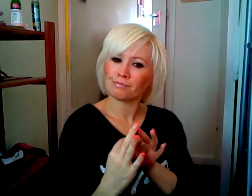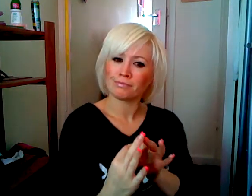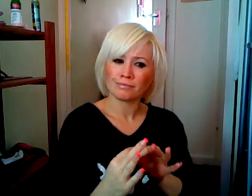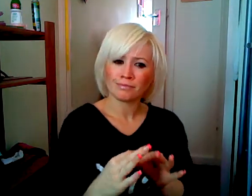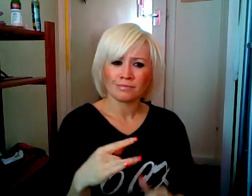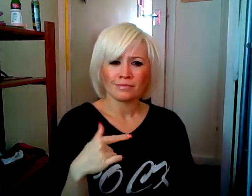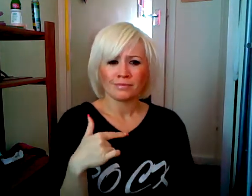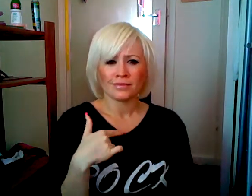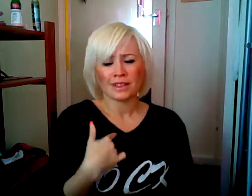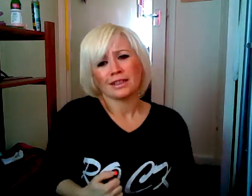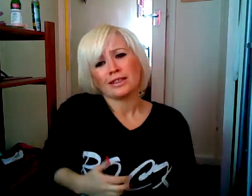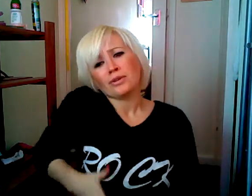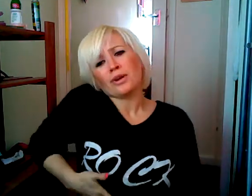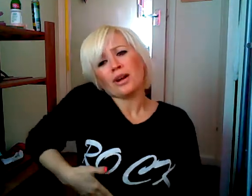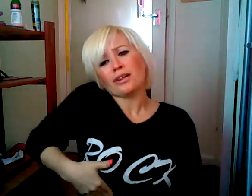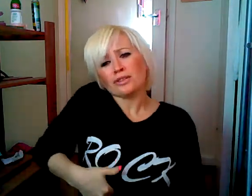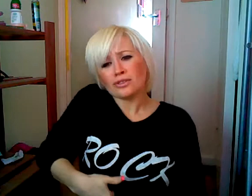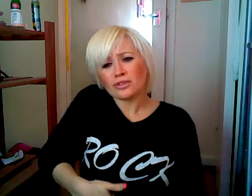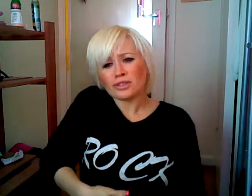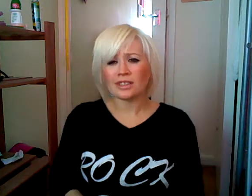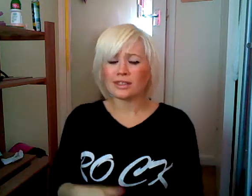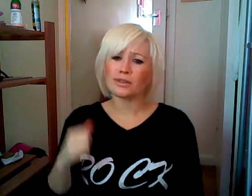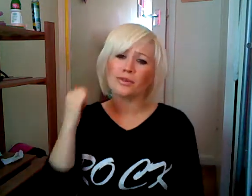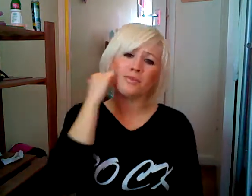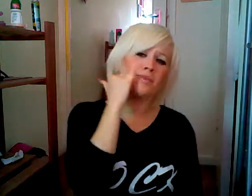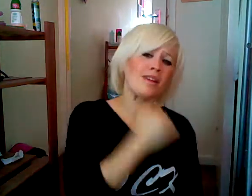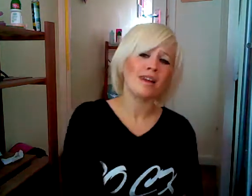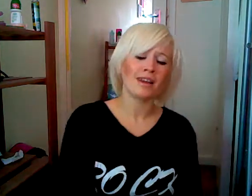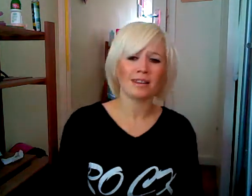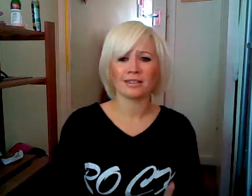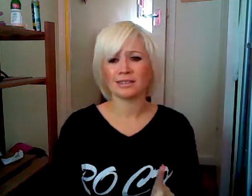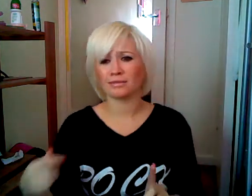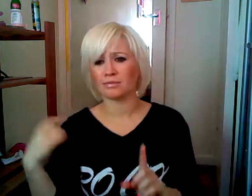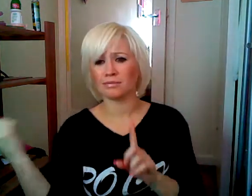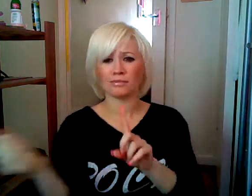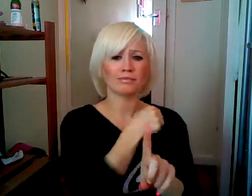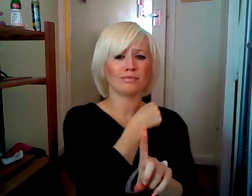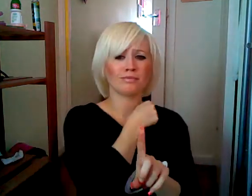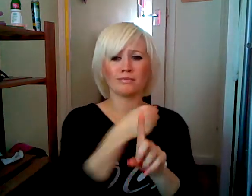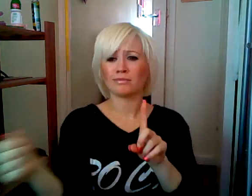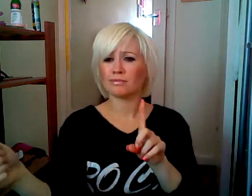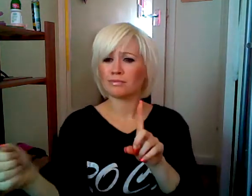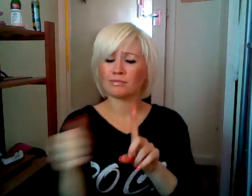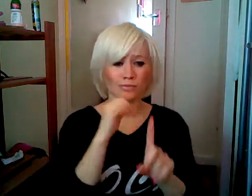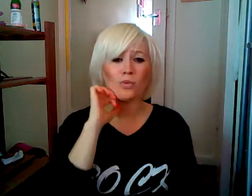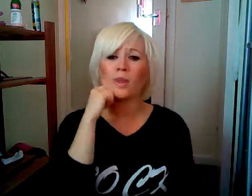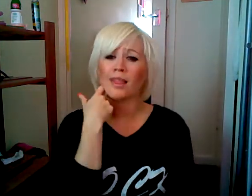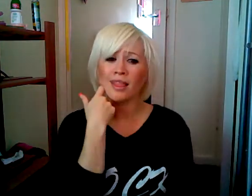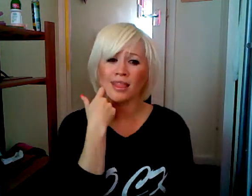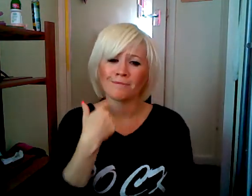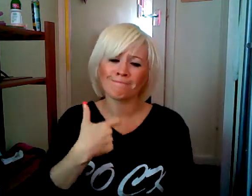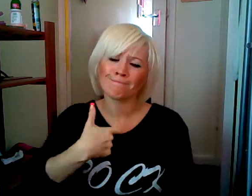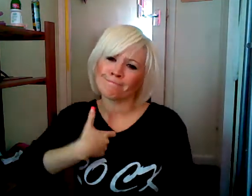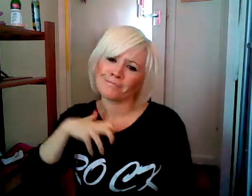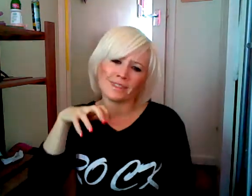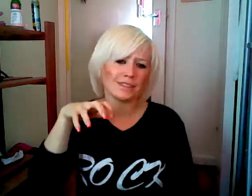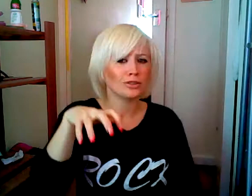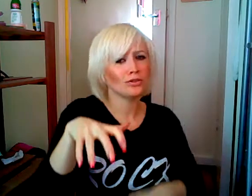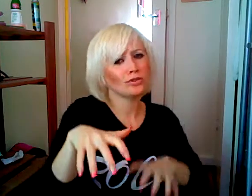I go hungry, I go black and blue. I go